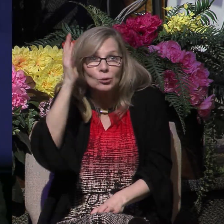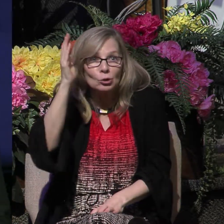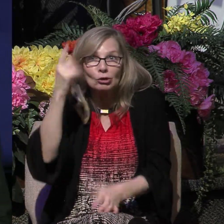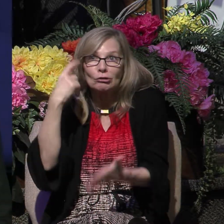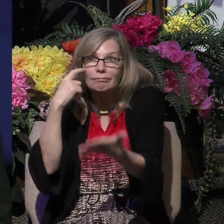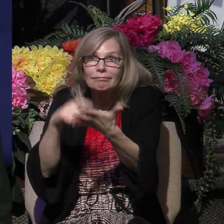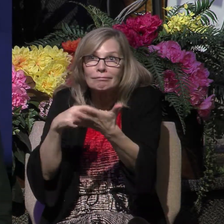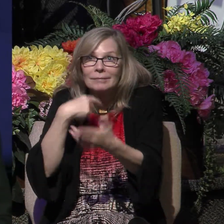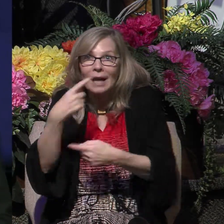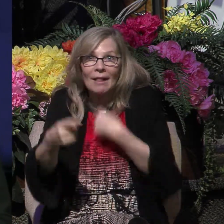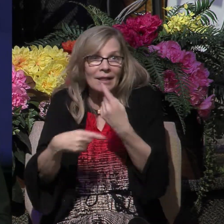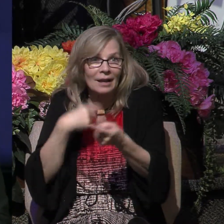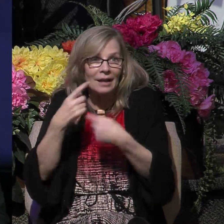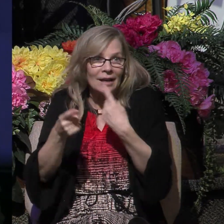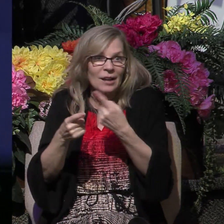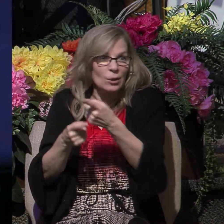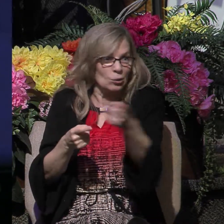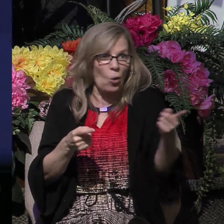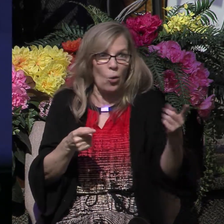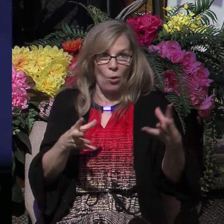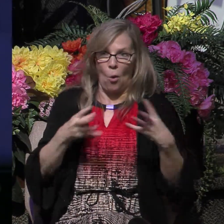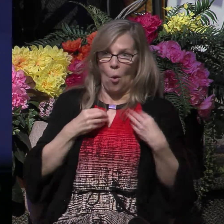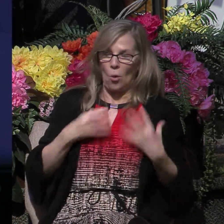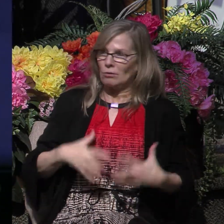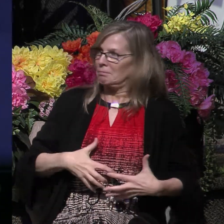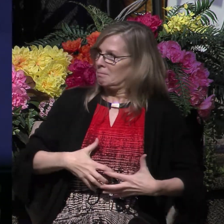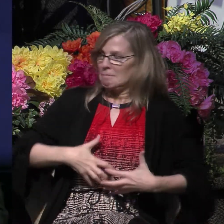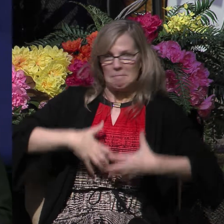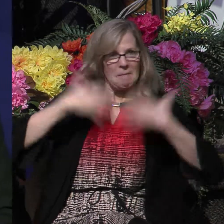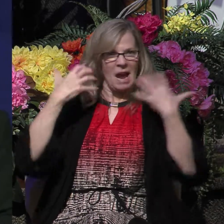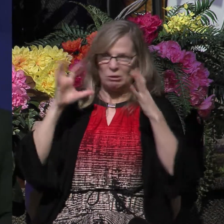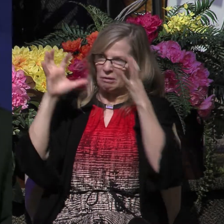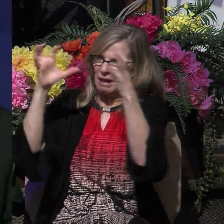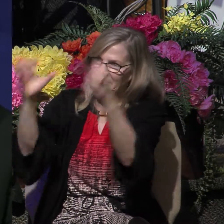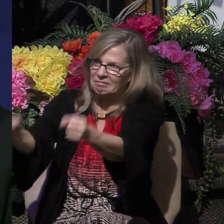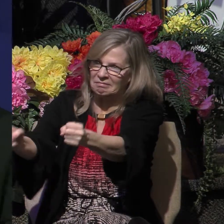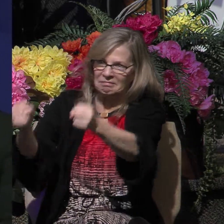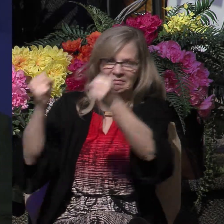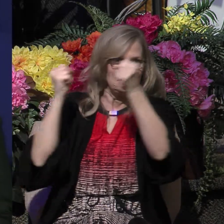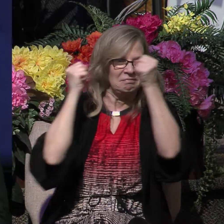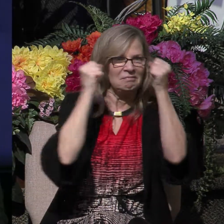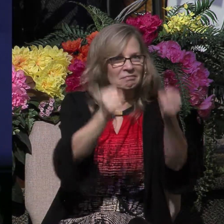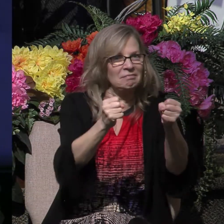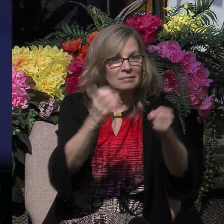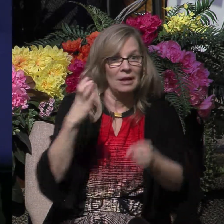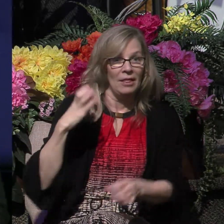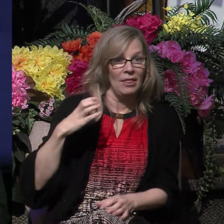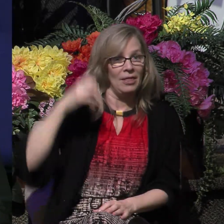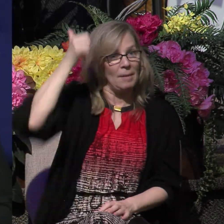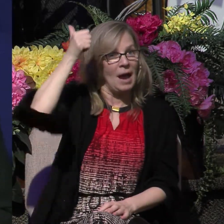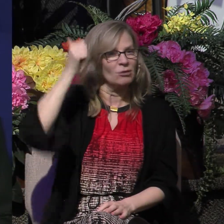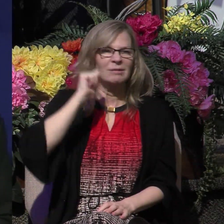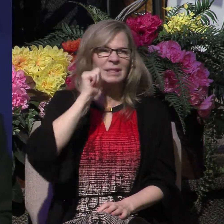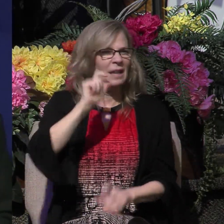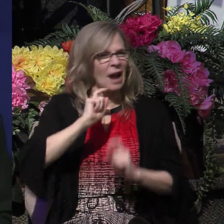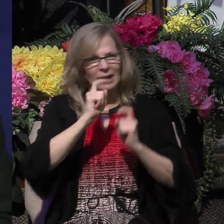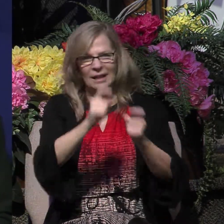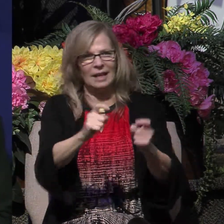in their rage, they dragged Paul and Silas before the magistrates of the city, who instead of giving them a fair trial, these men